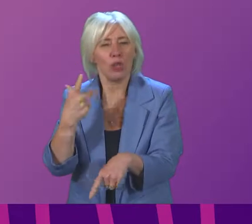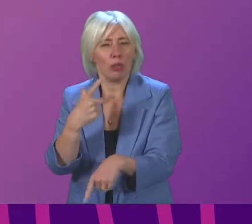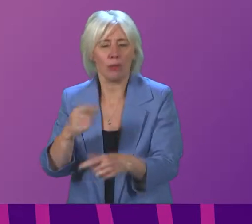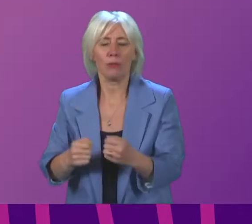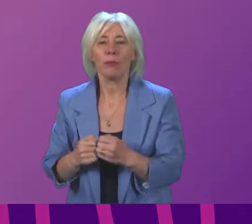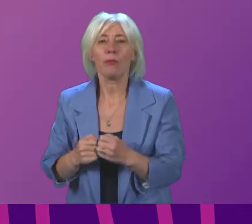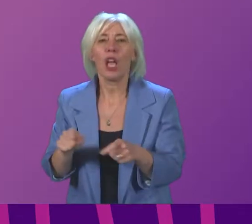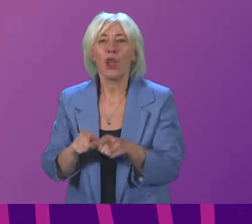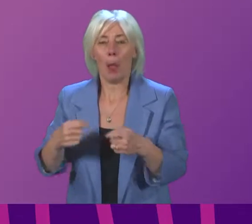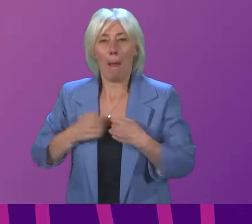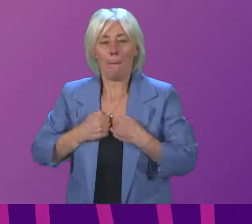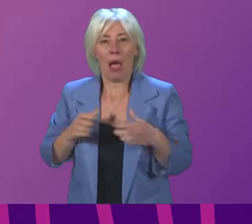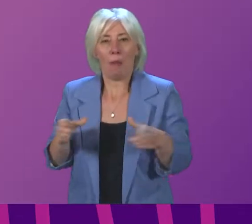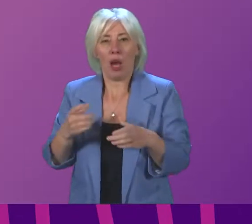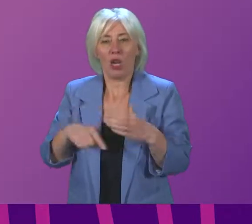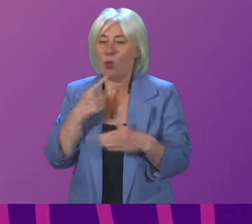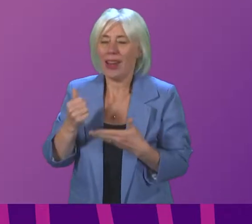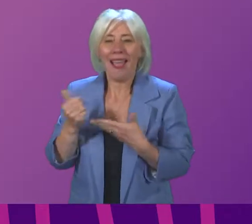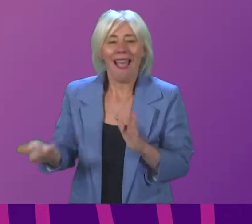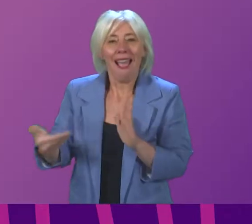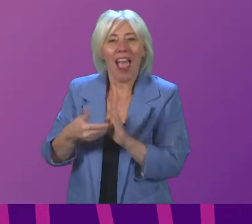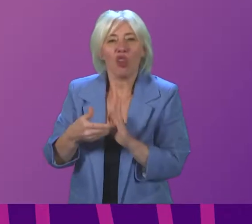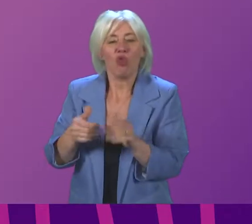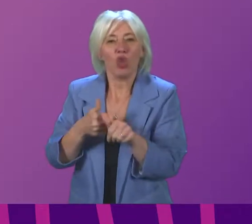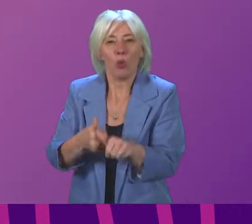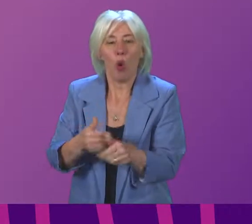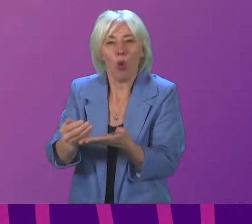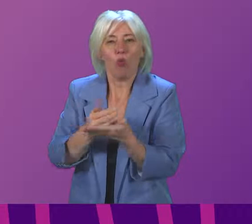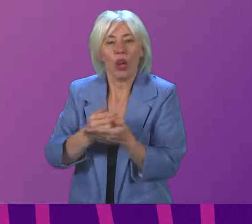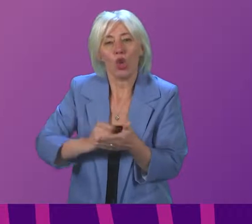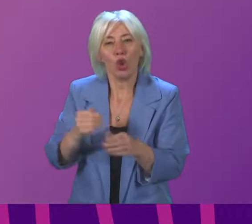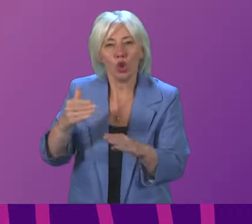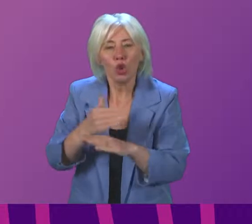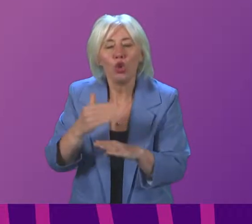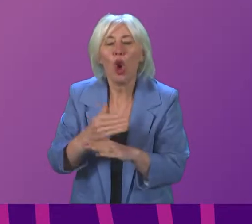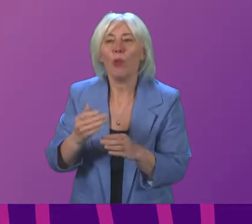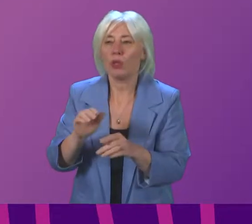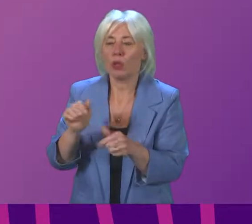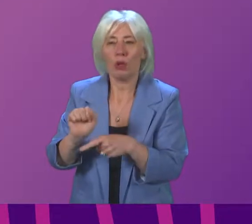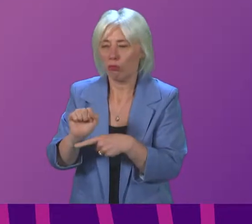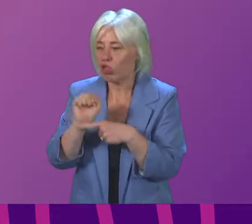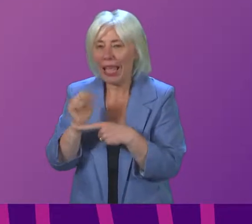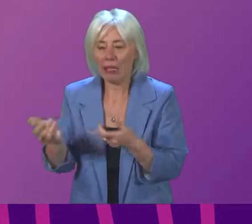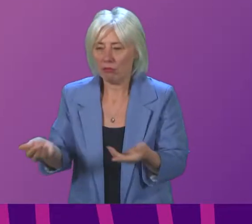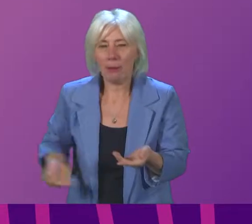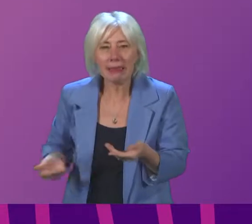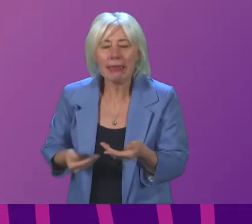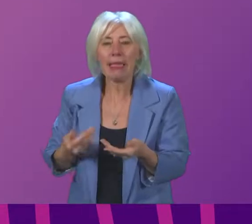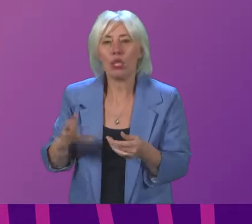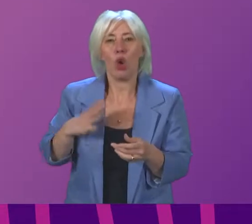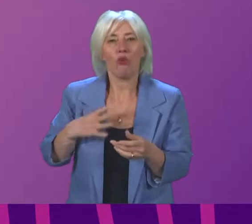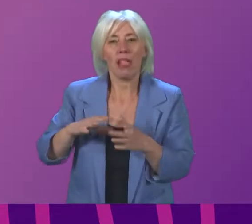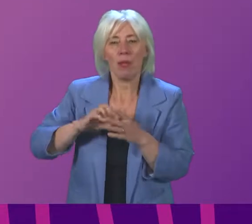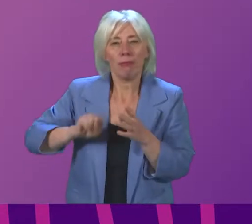party has also called for extra support to be made available to protect Scottish jobs and to help the businesses who are already struggling and losing income